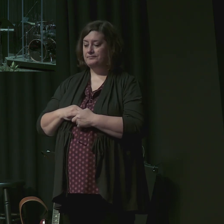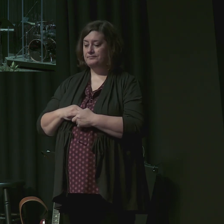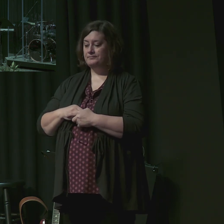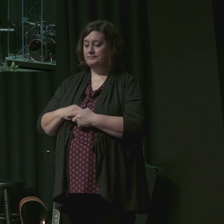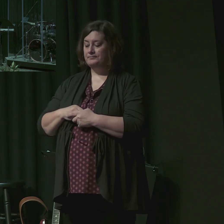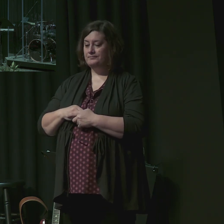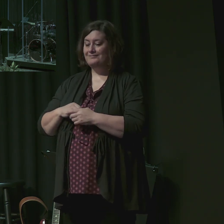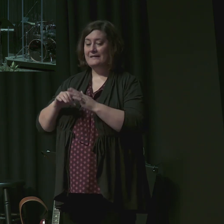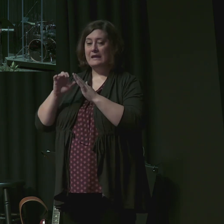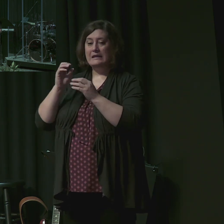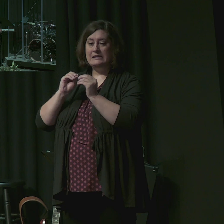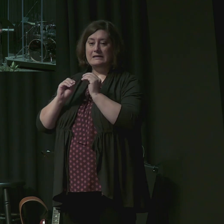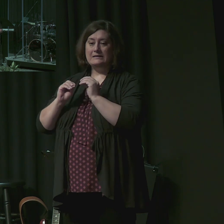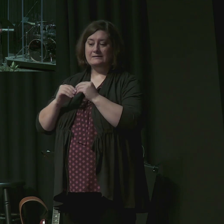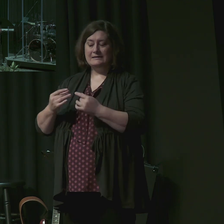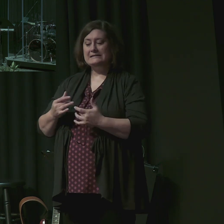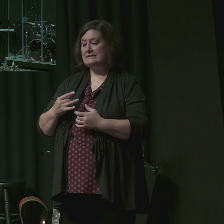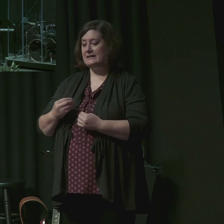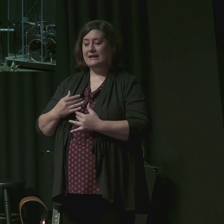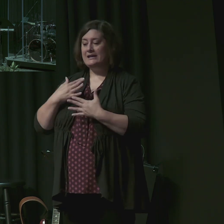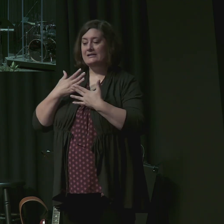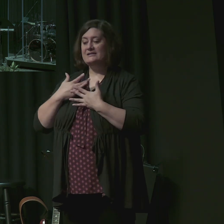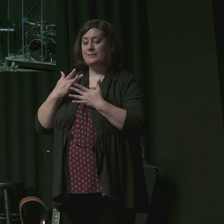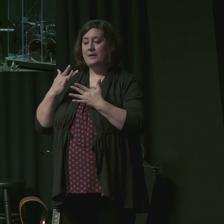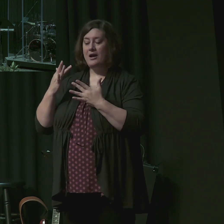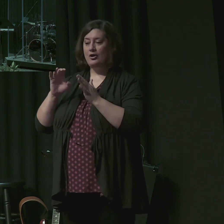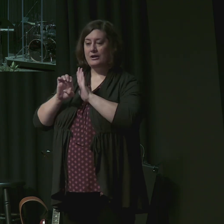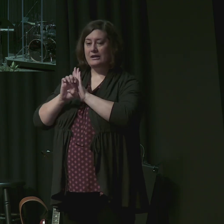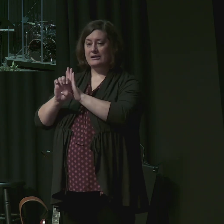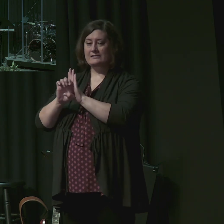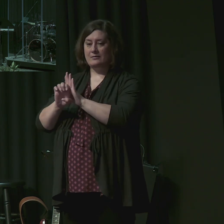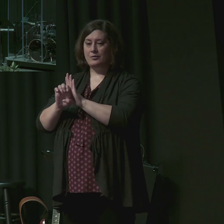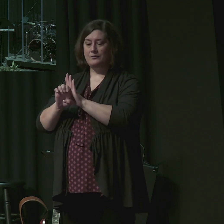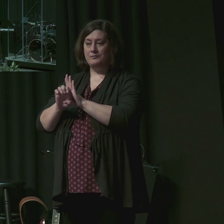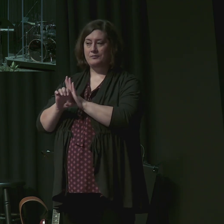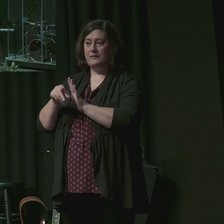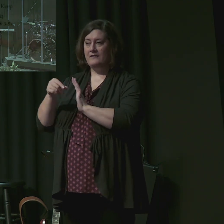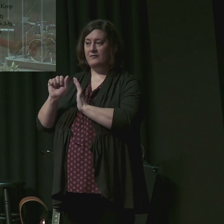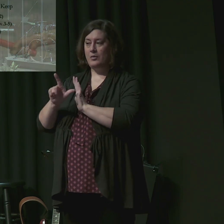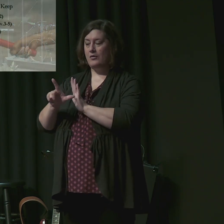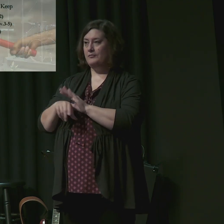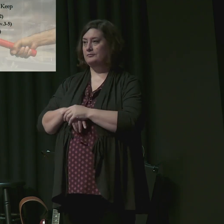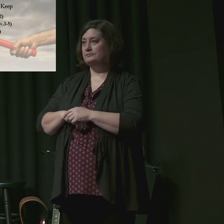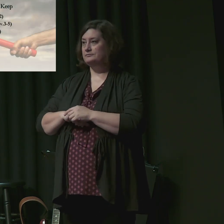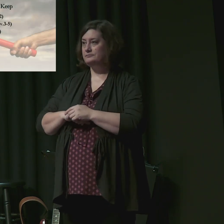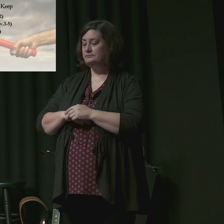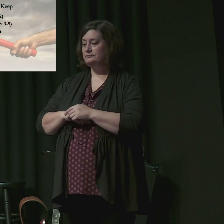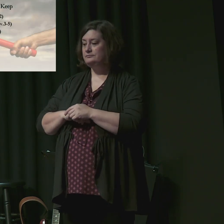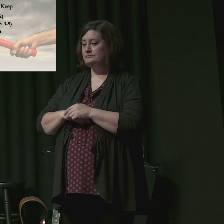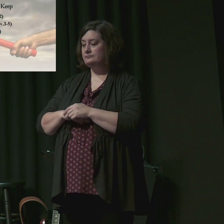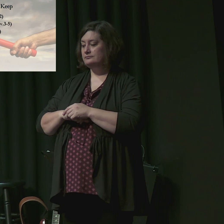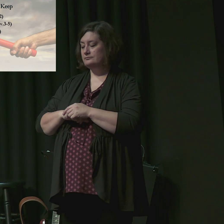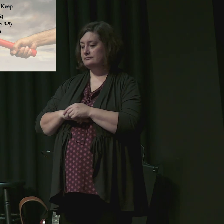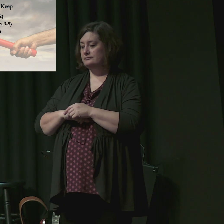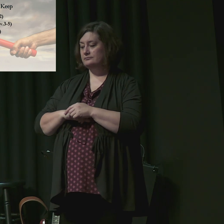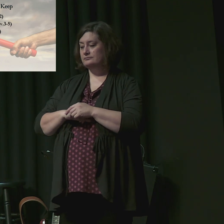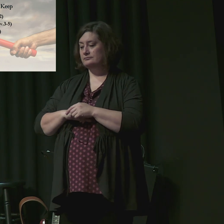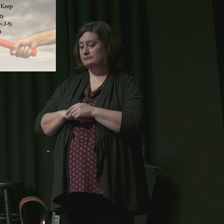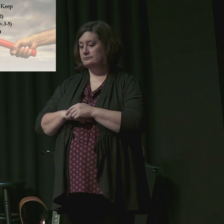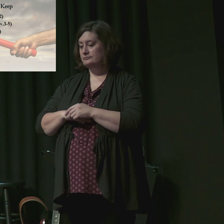He sets us an inspiring example in his finished course verse seven. What a mighty